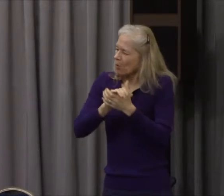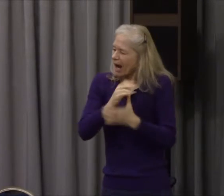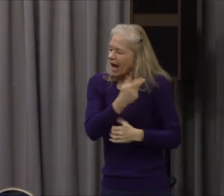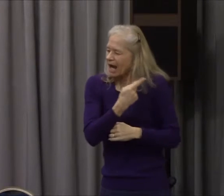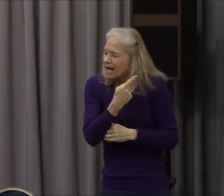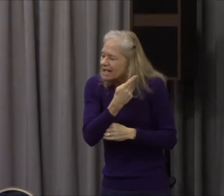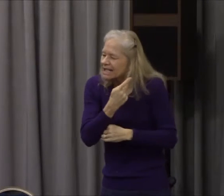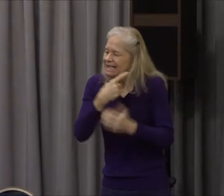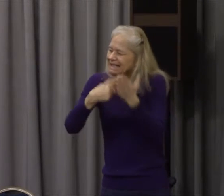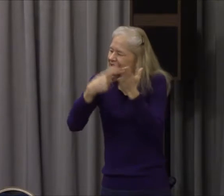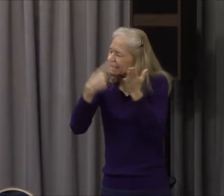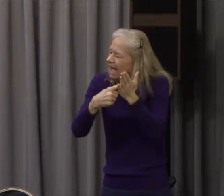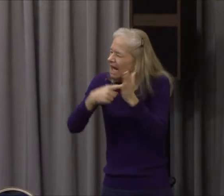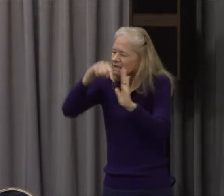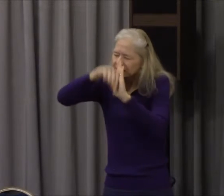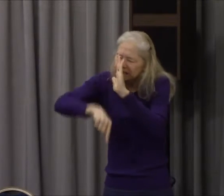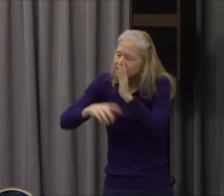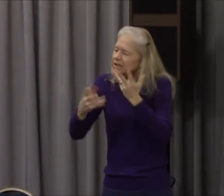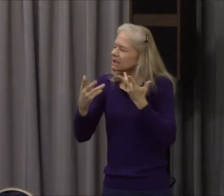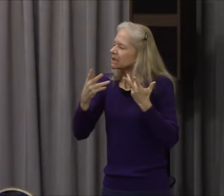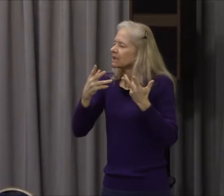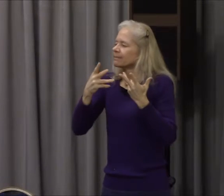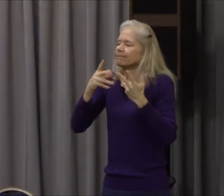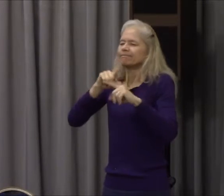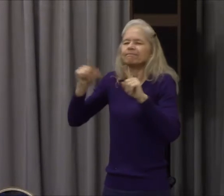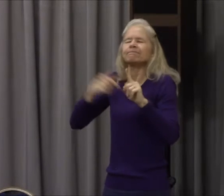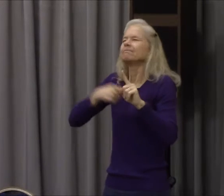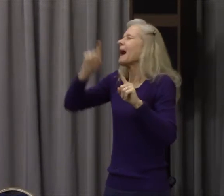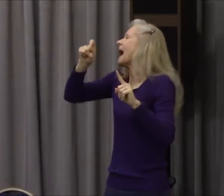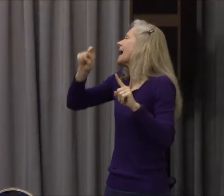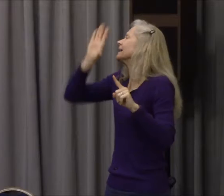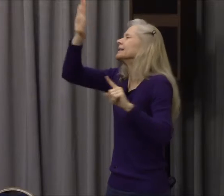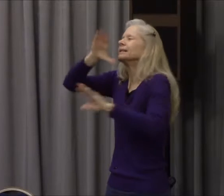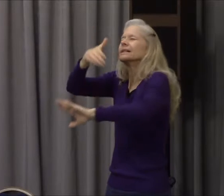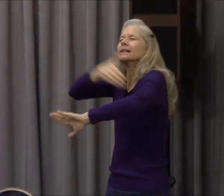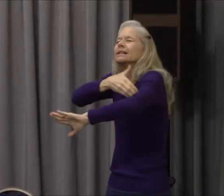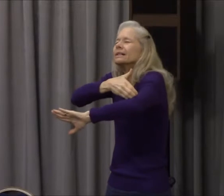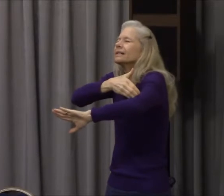move. I need your filling to minister the word to your church this morning.